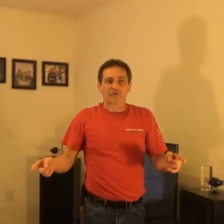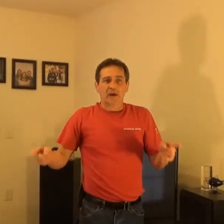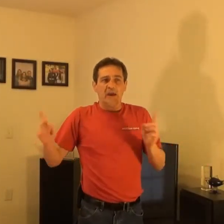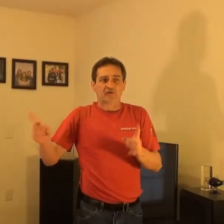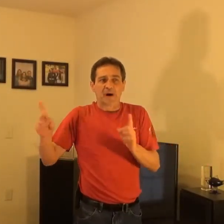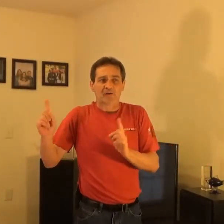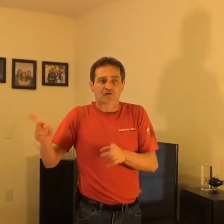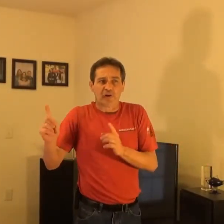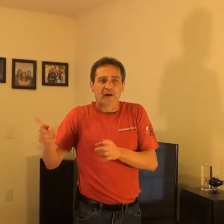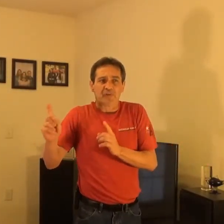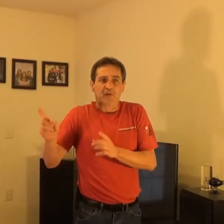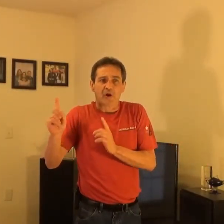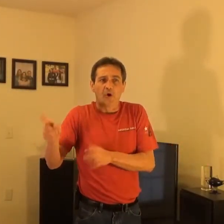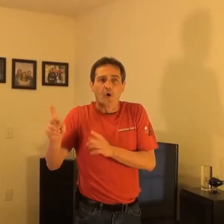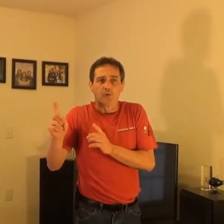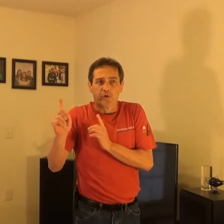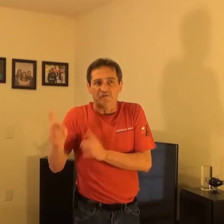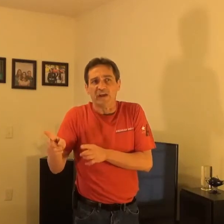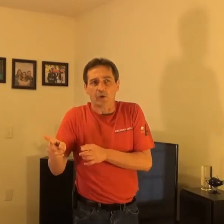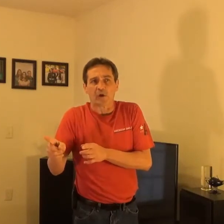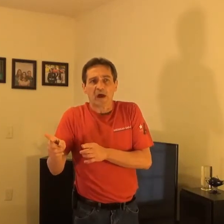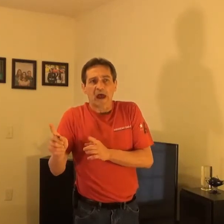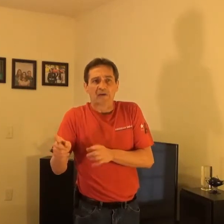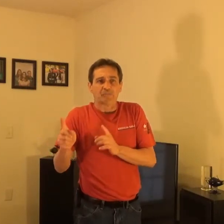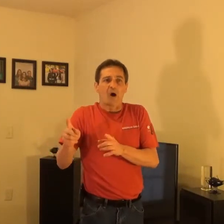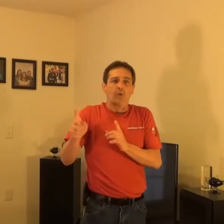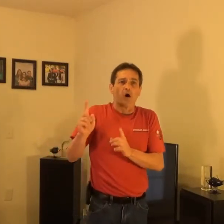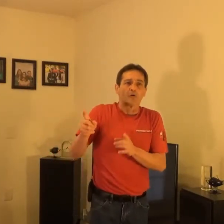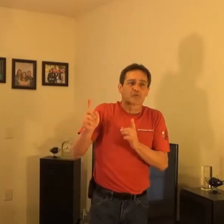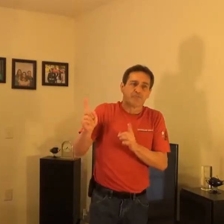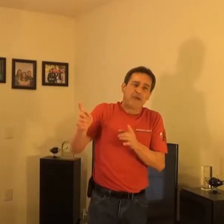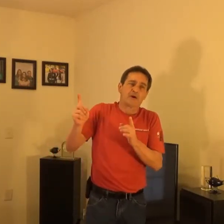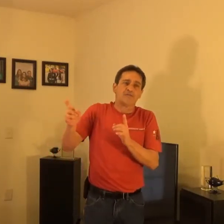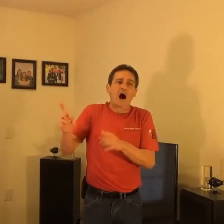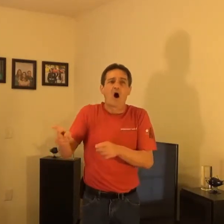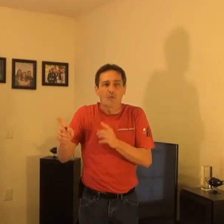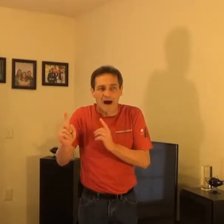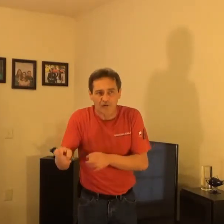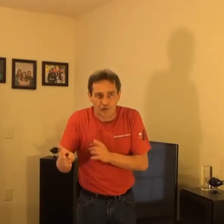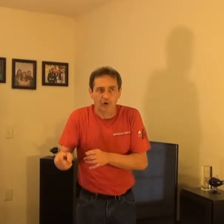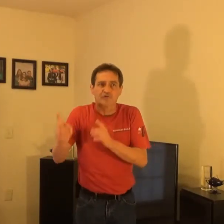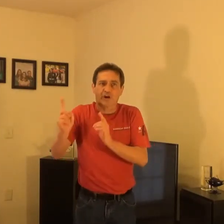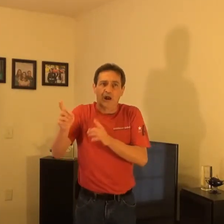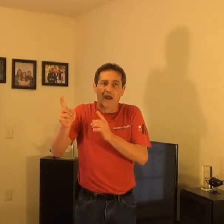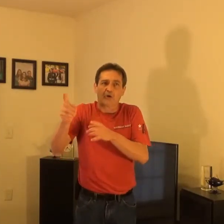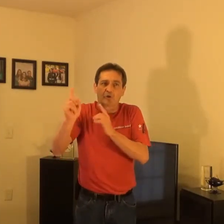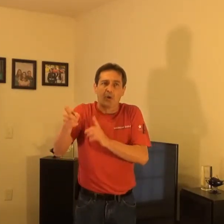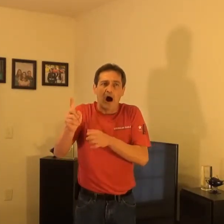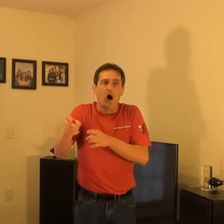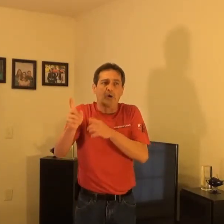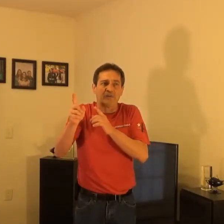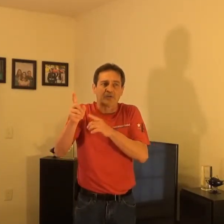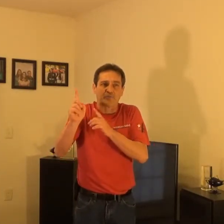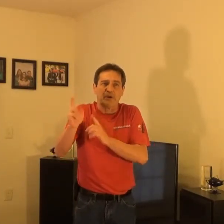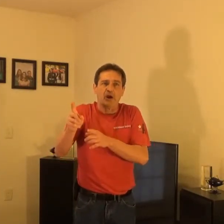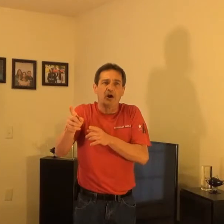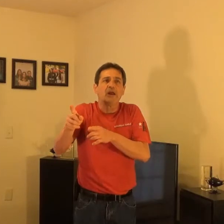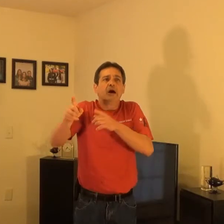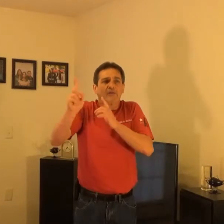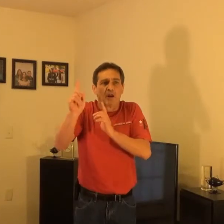is my strength and the Lord revealed, as my words speak of all my truths, declaring to all in the Spirit the